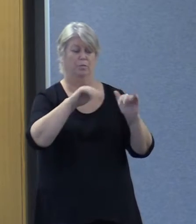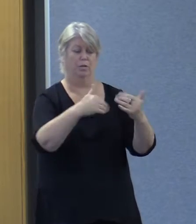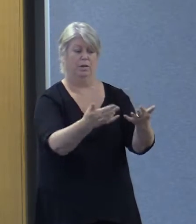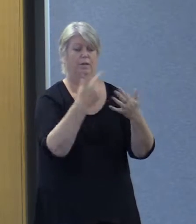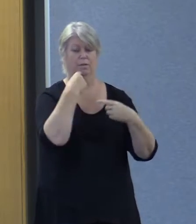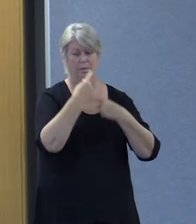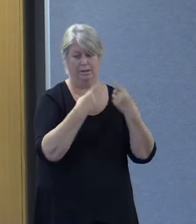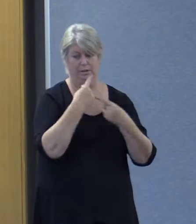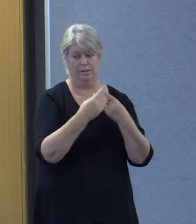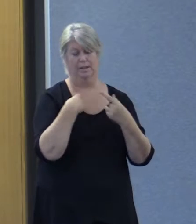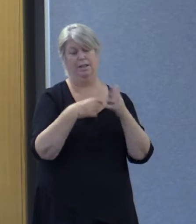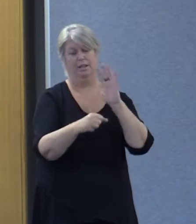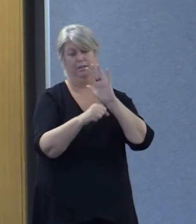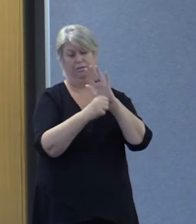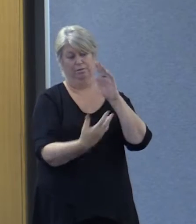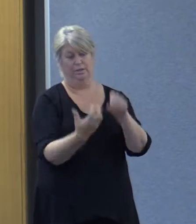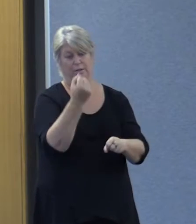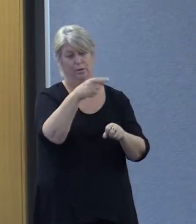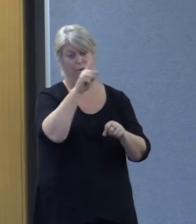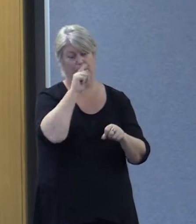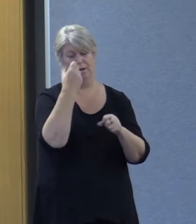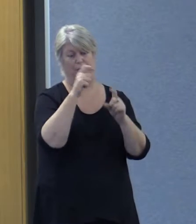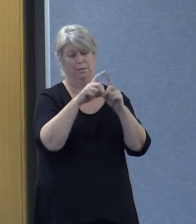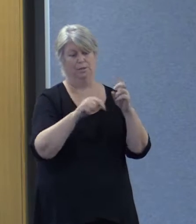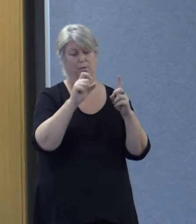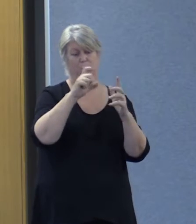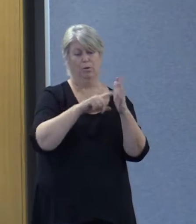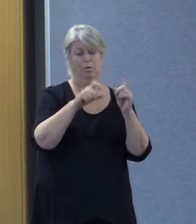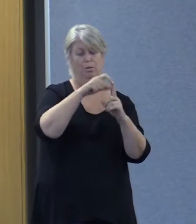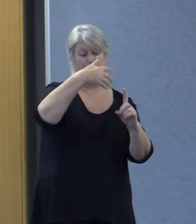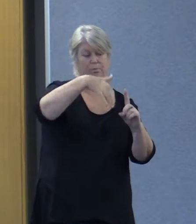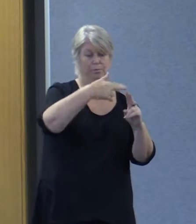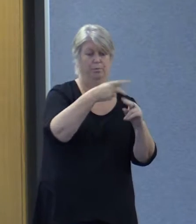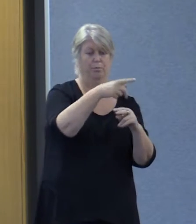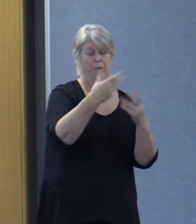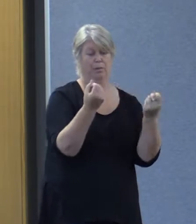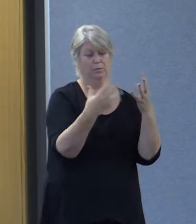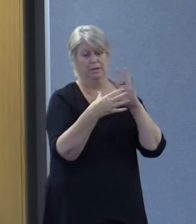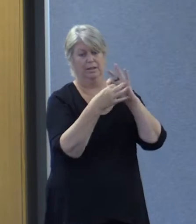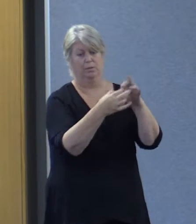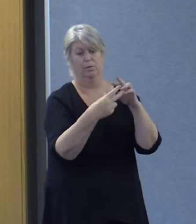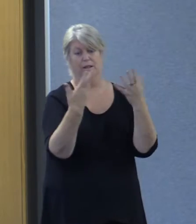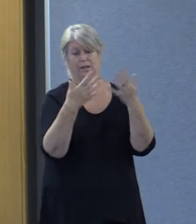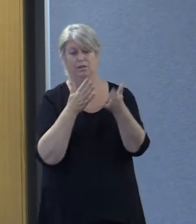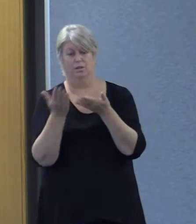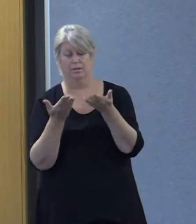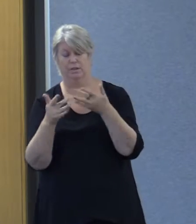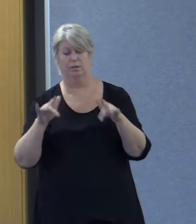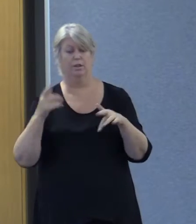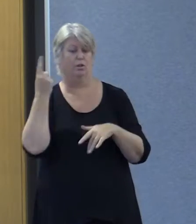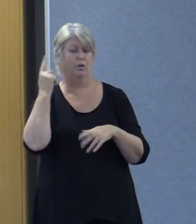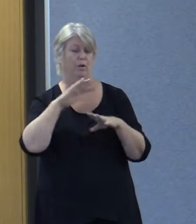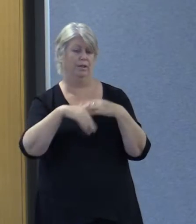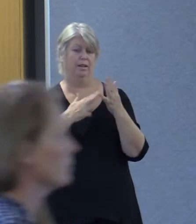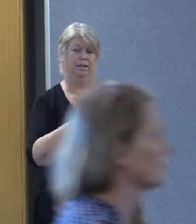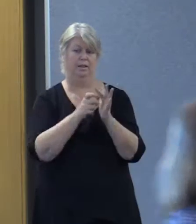and to identify those people with disabilities from coal communities who aren't connected to any services and who haven't heard about the